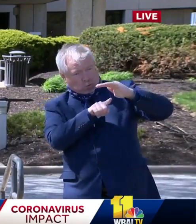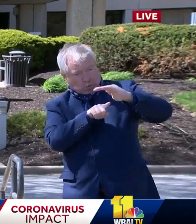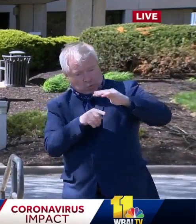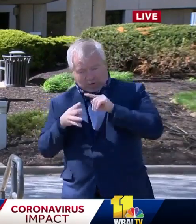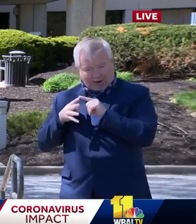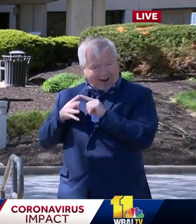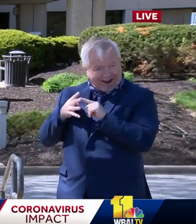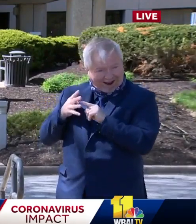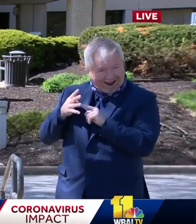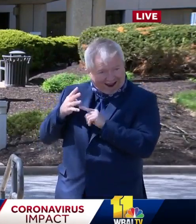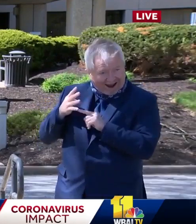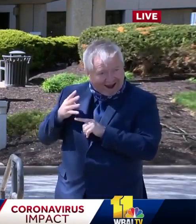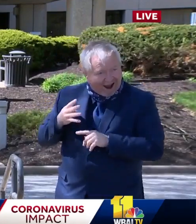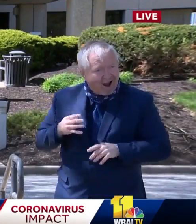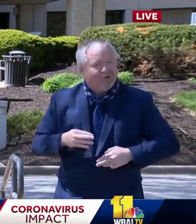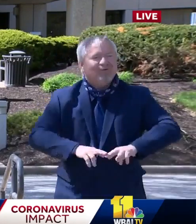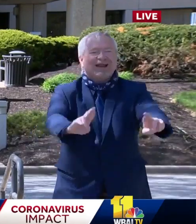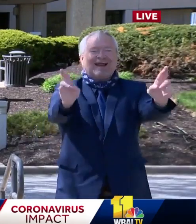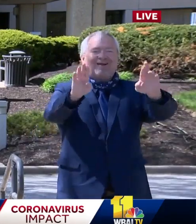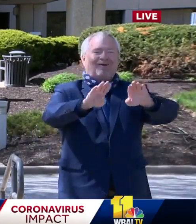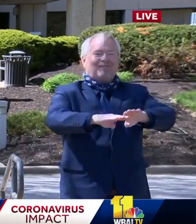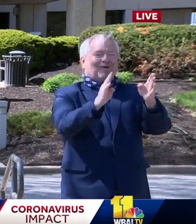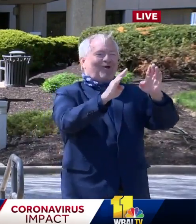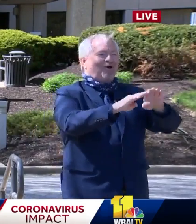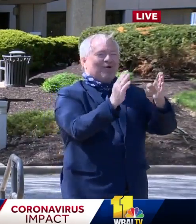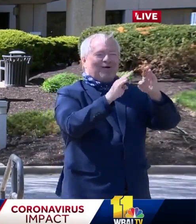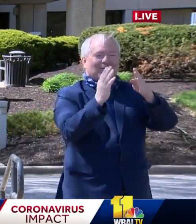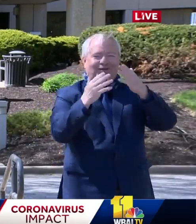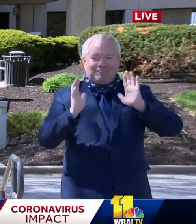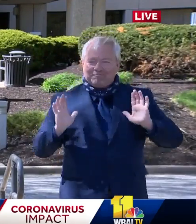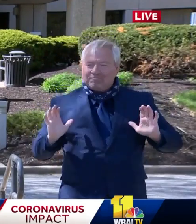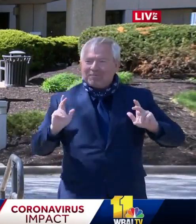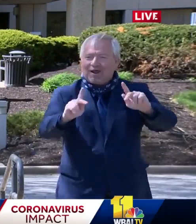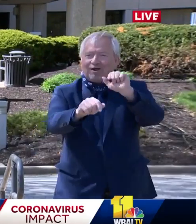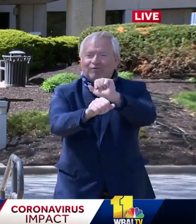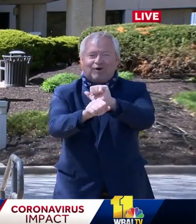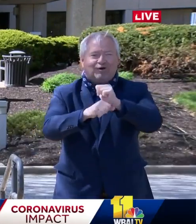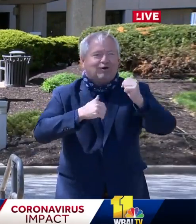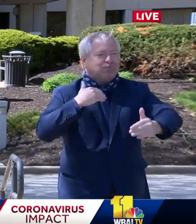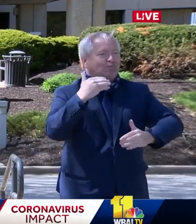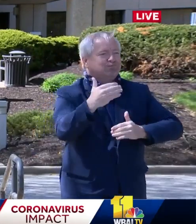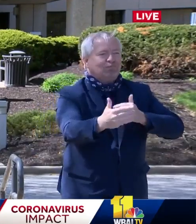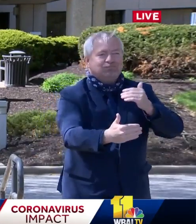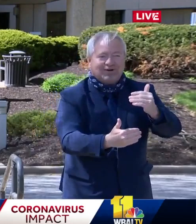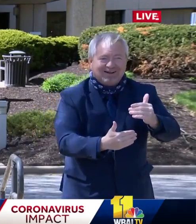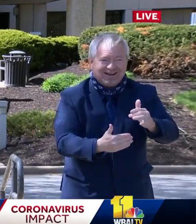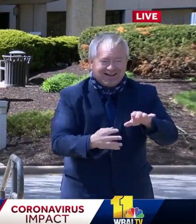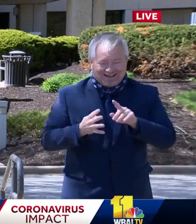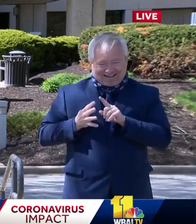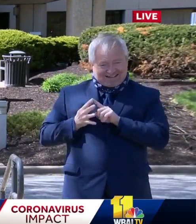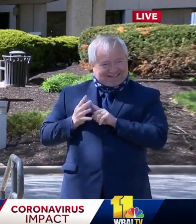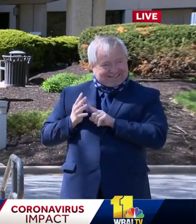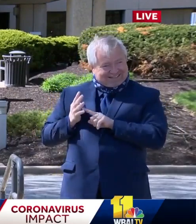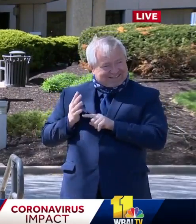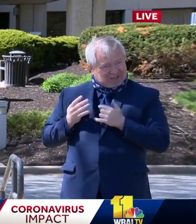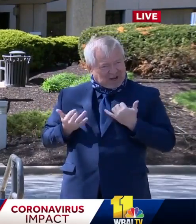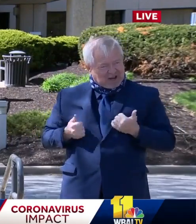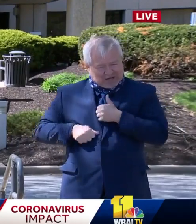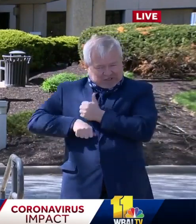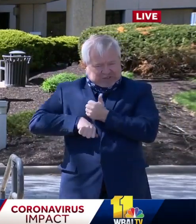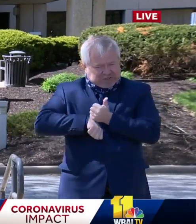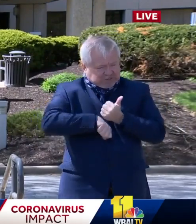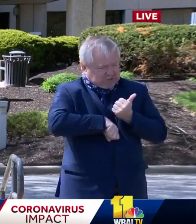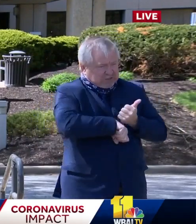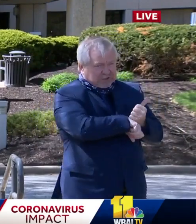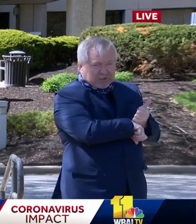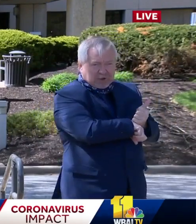state and get people back to work. With these crucial components now firmly in place, on Friday,